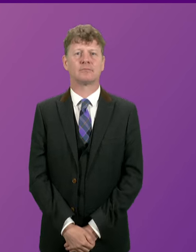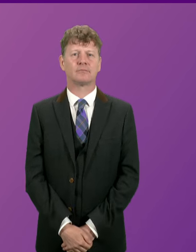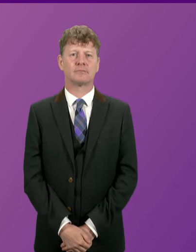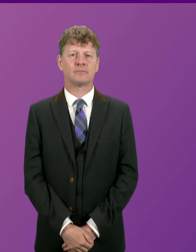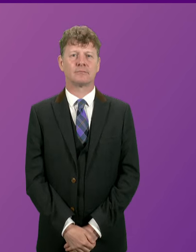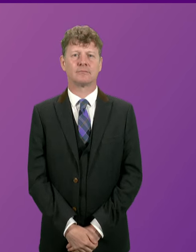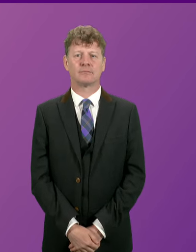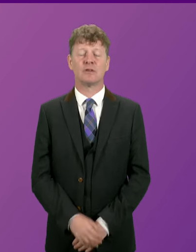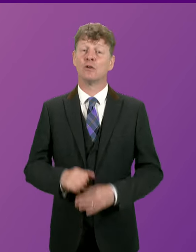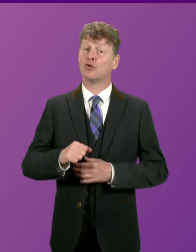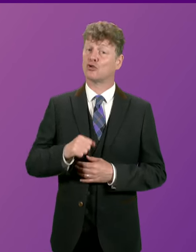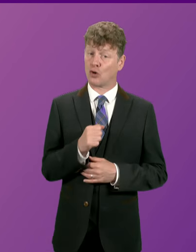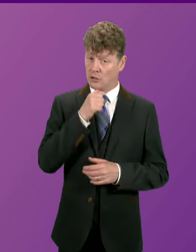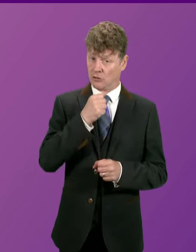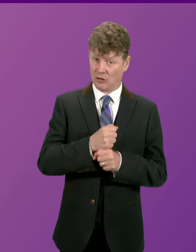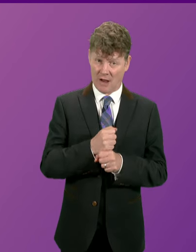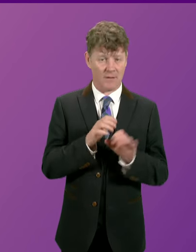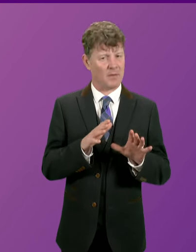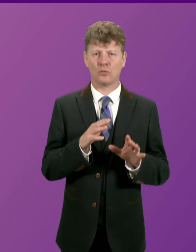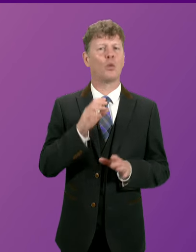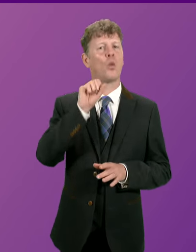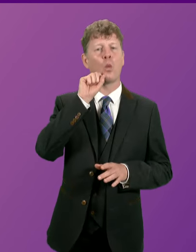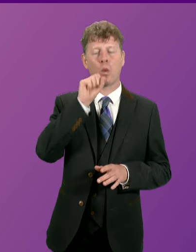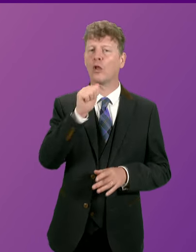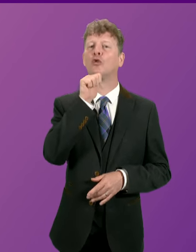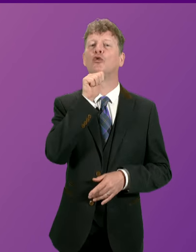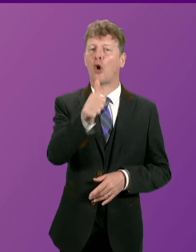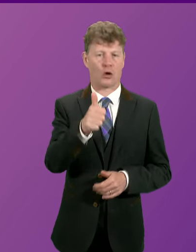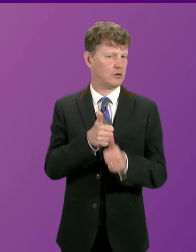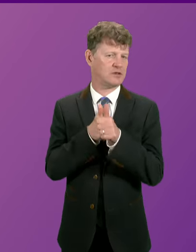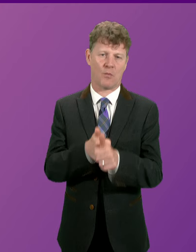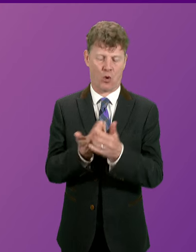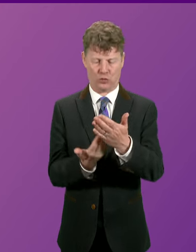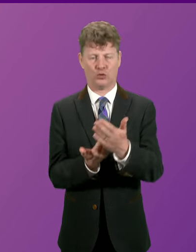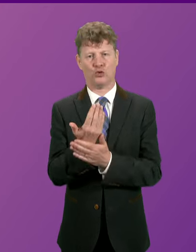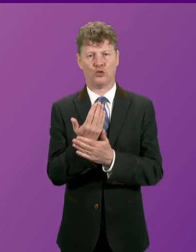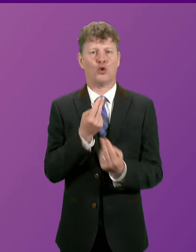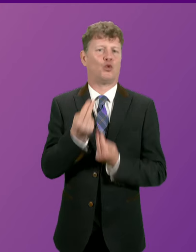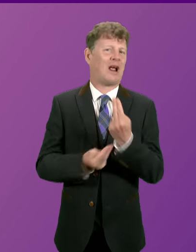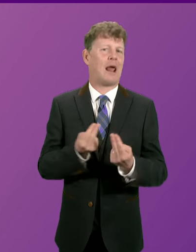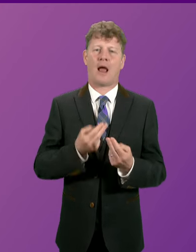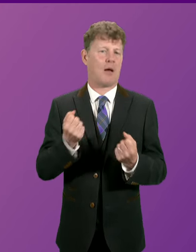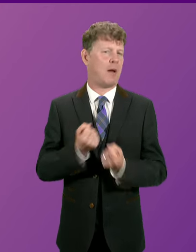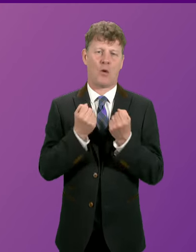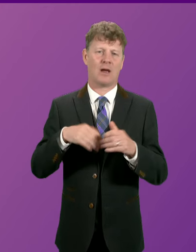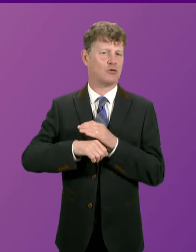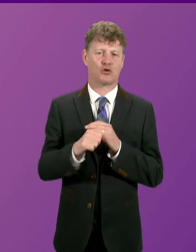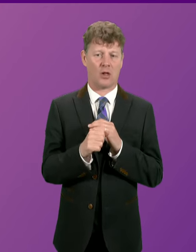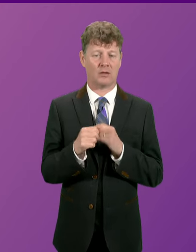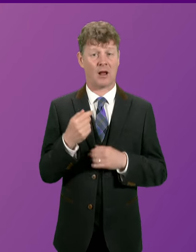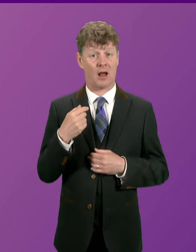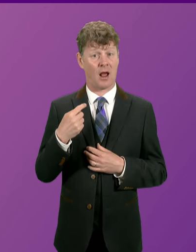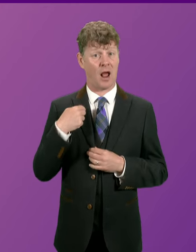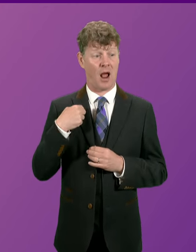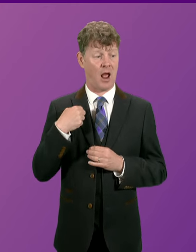The Scottish Government will not support new nuclear power stations in Scotland. I was in Ardesir on